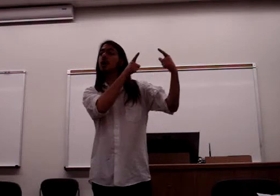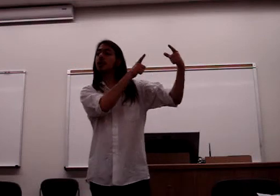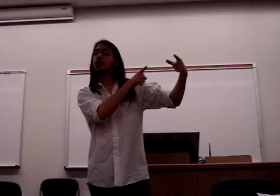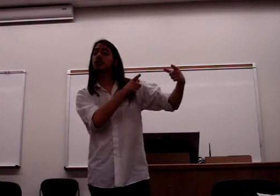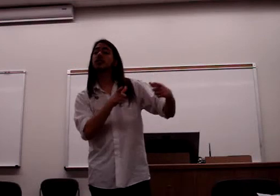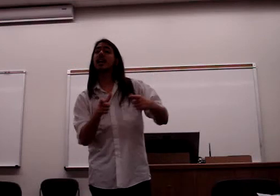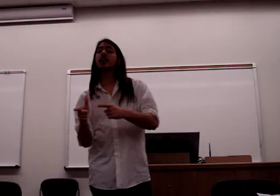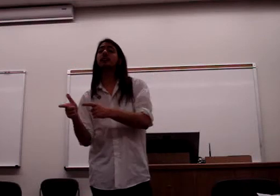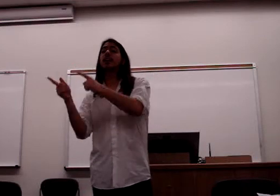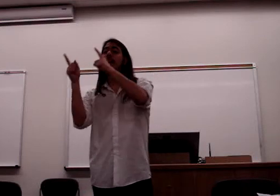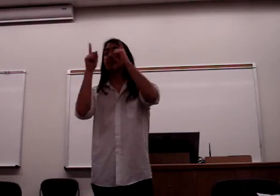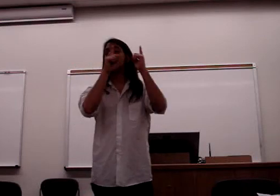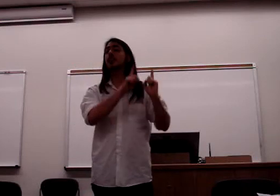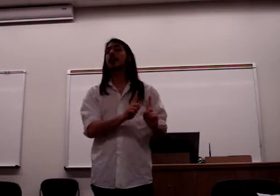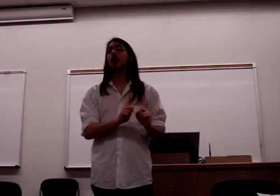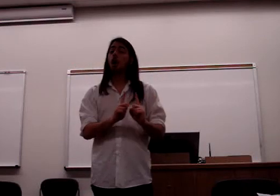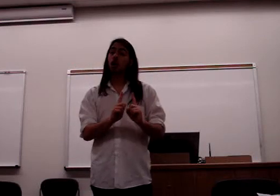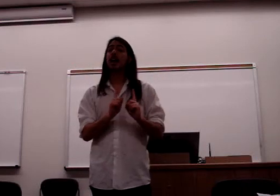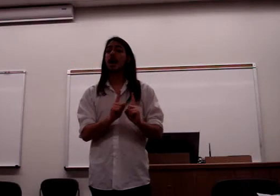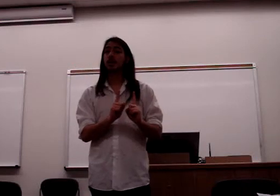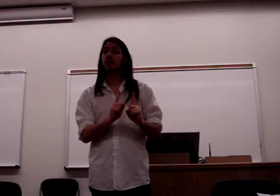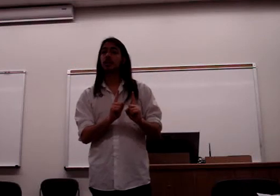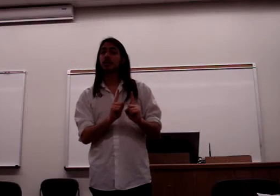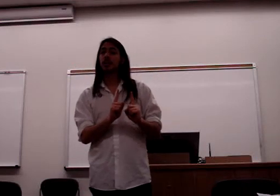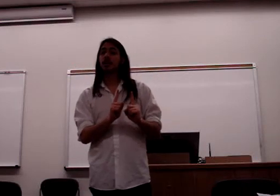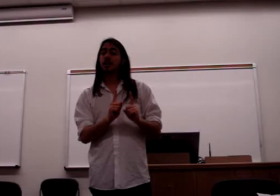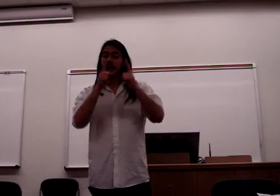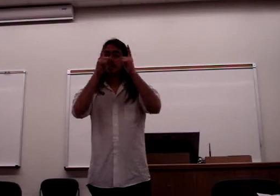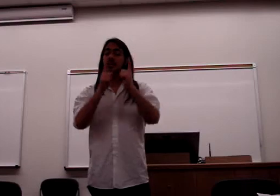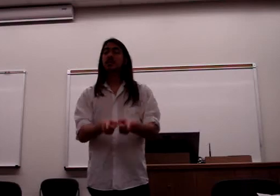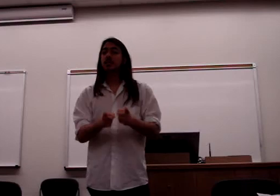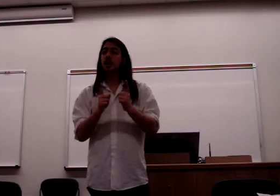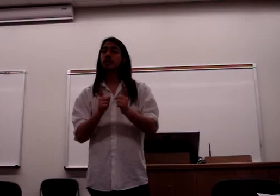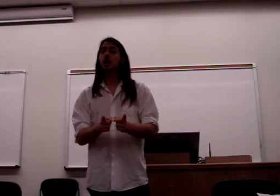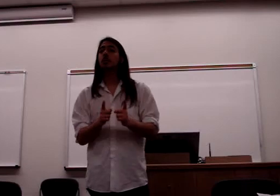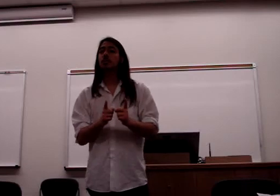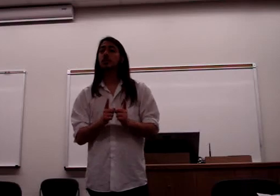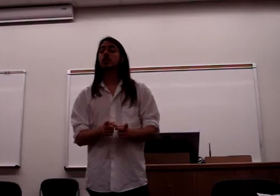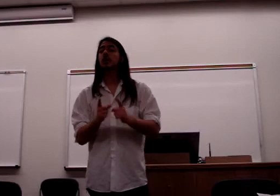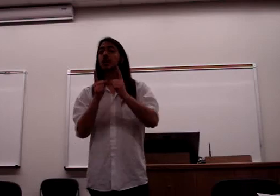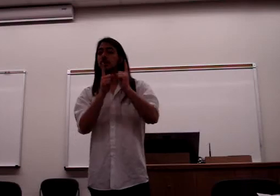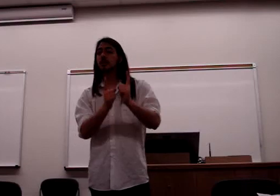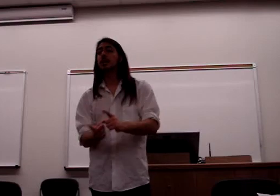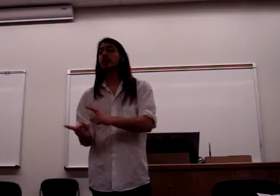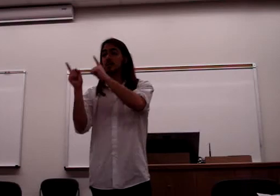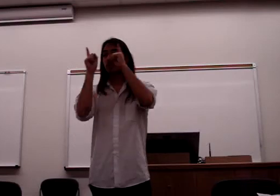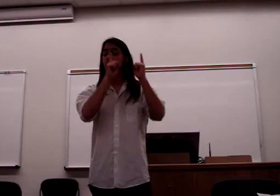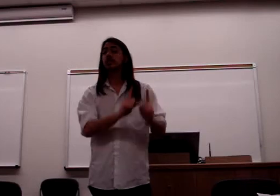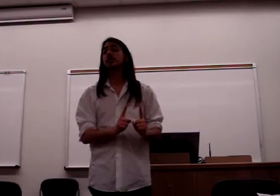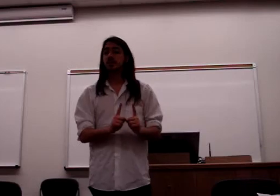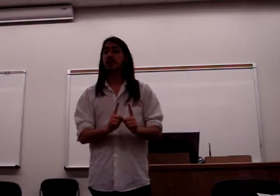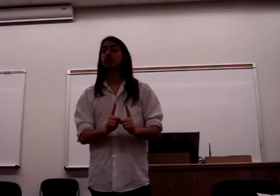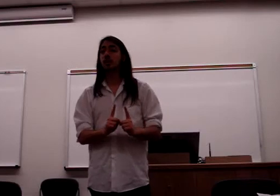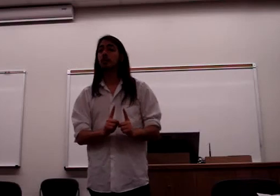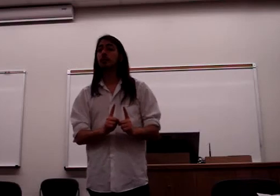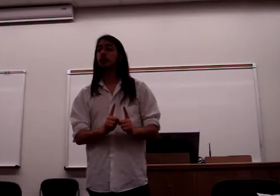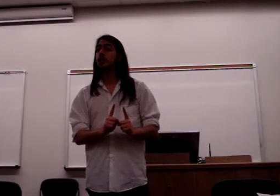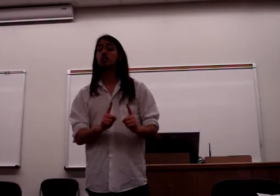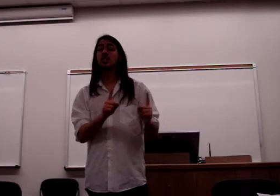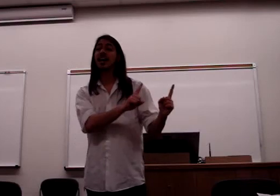assert that event as having already happened. At the eve of the October Revolution, Lenin asserts the October Revolution, which